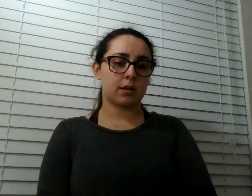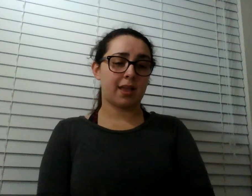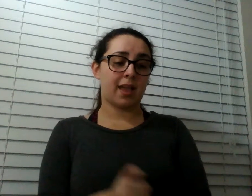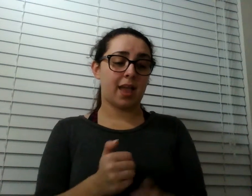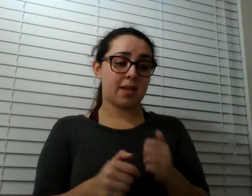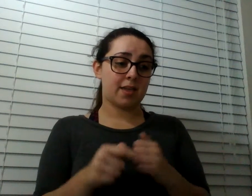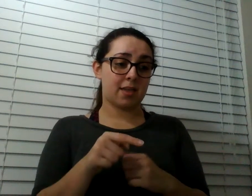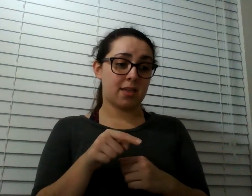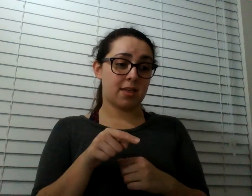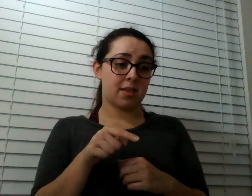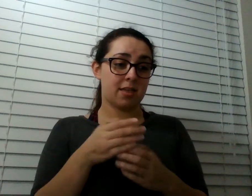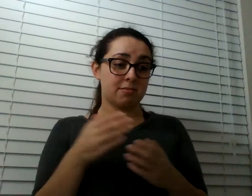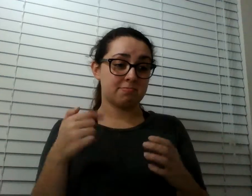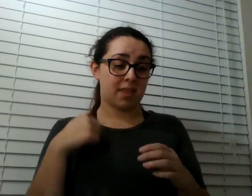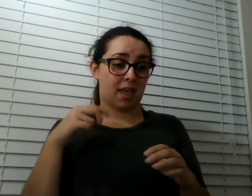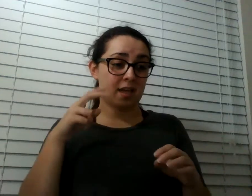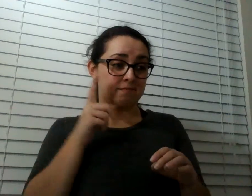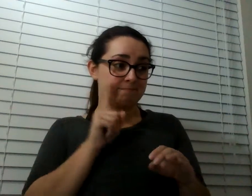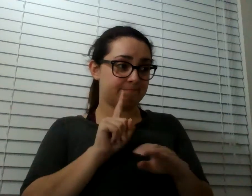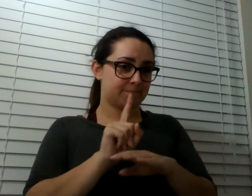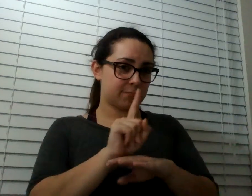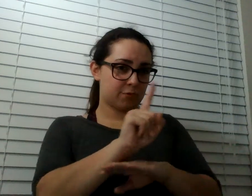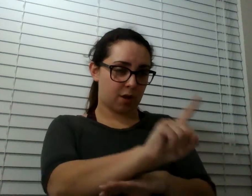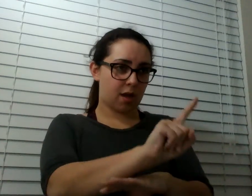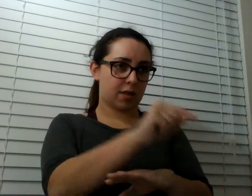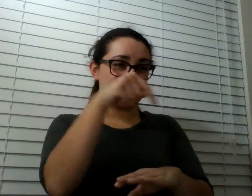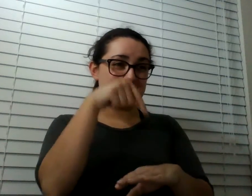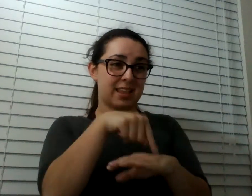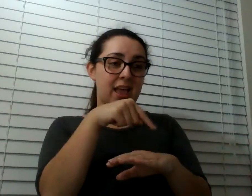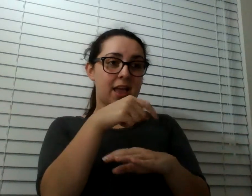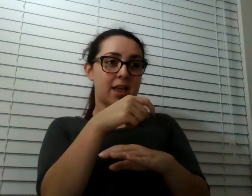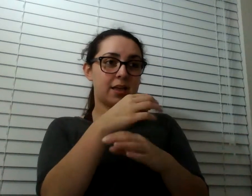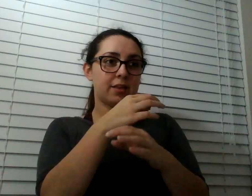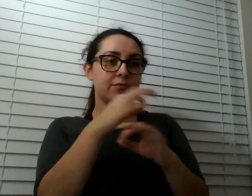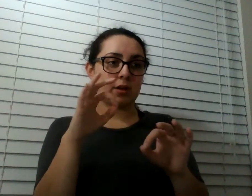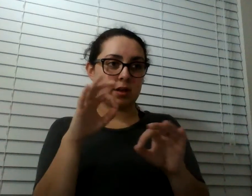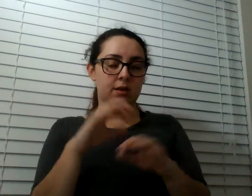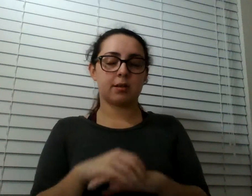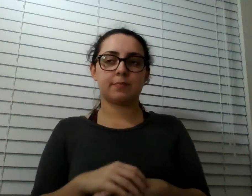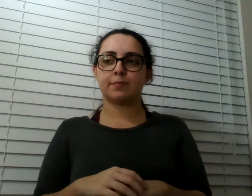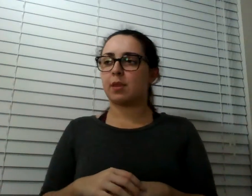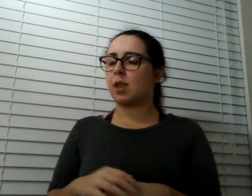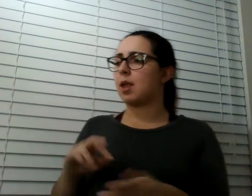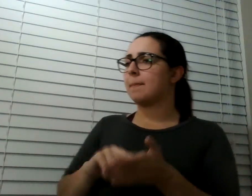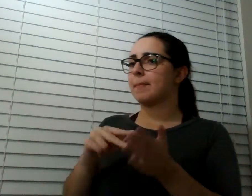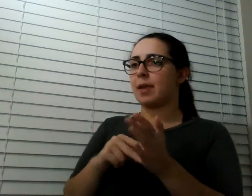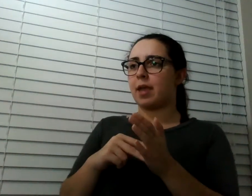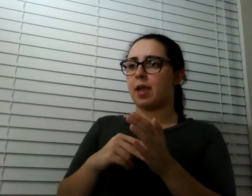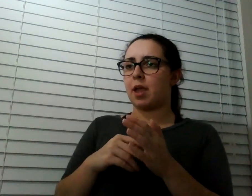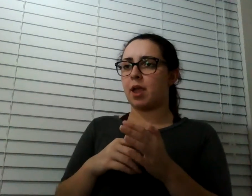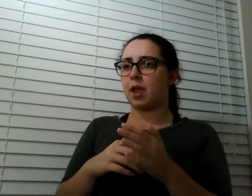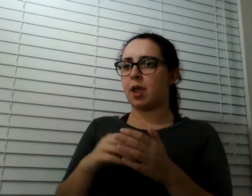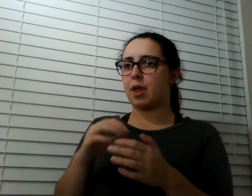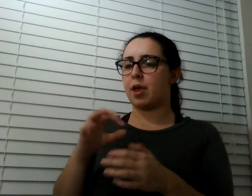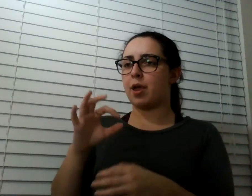Oh, seriously? Yeah. Wait, what does that mean, fresh? Well, we were standing on this pile of really sharp